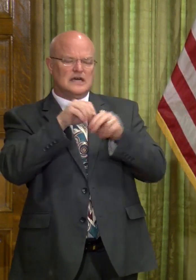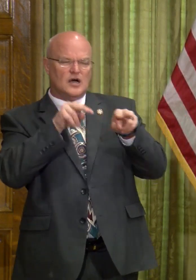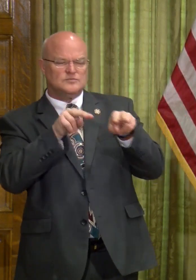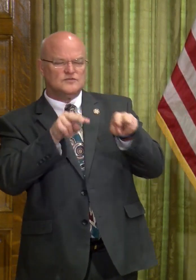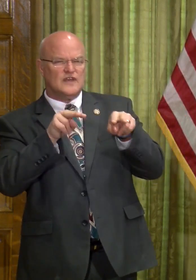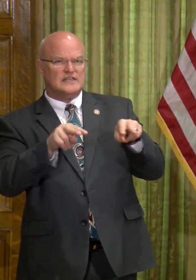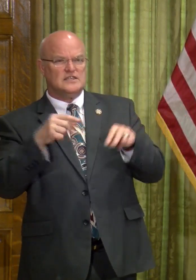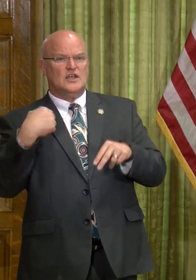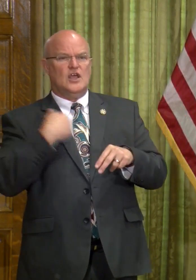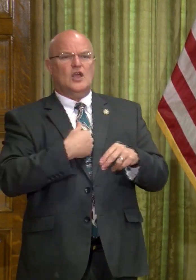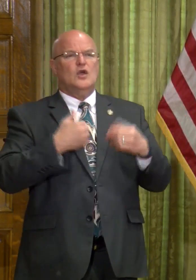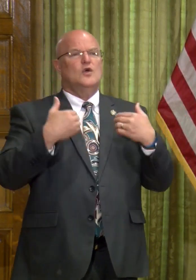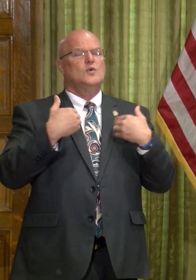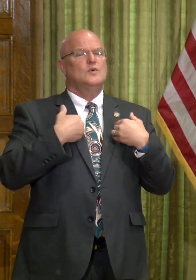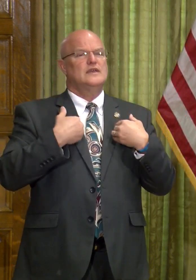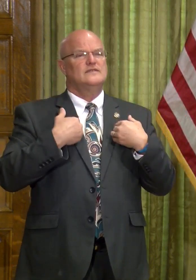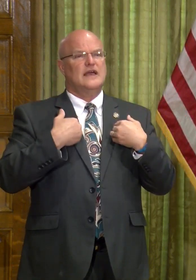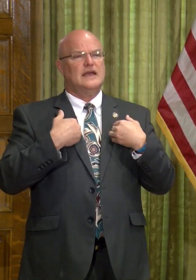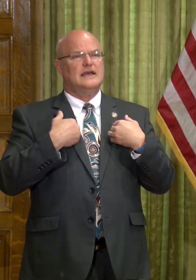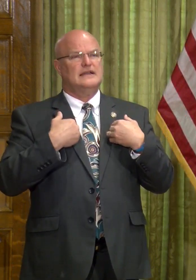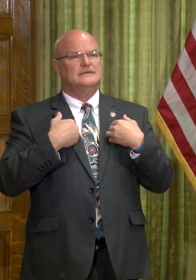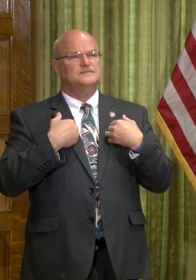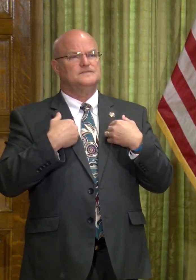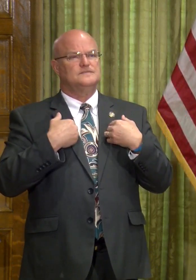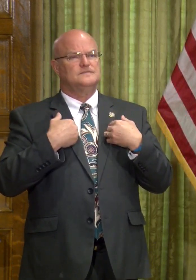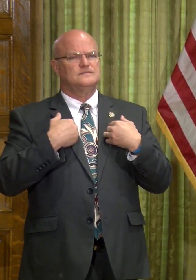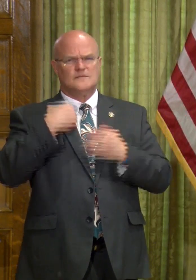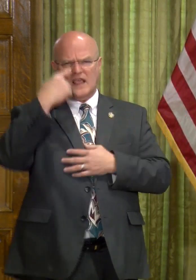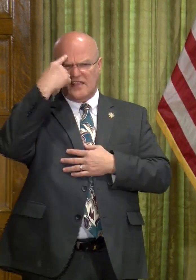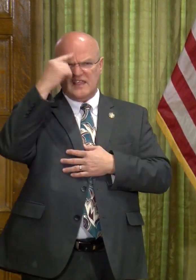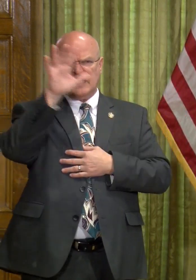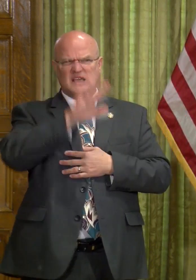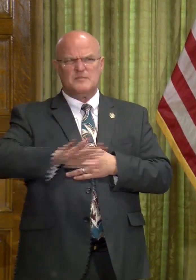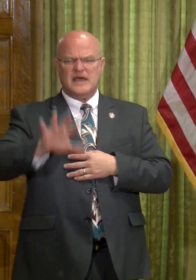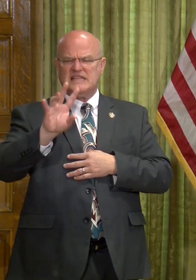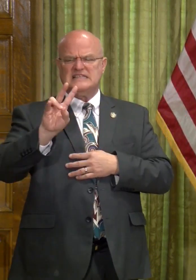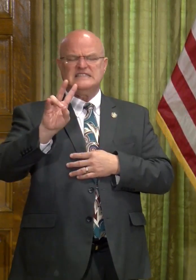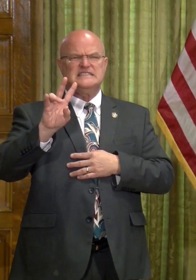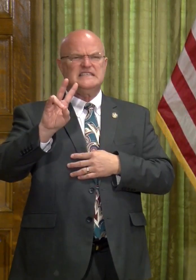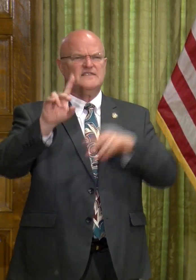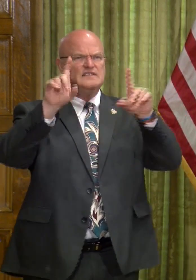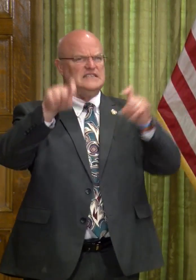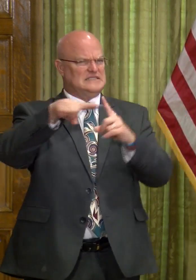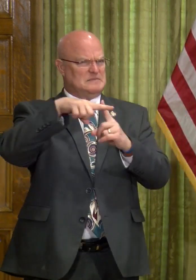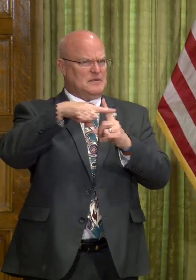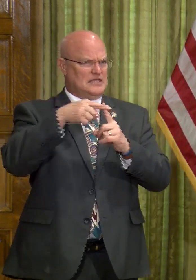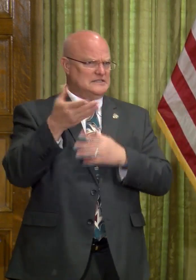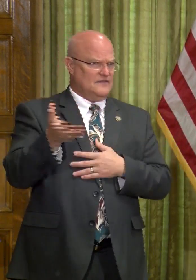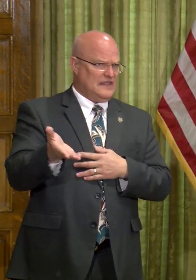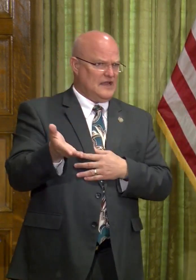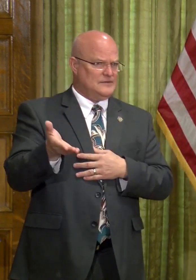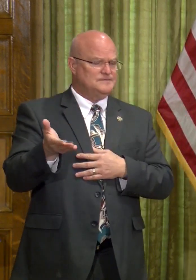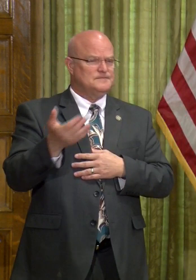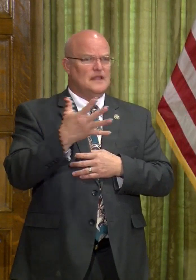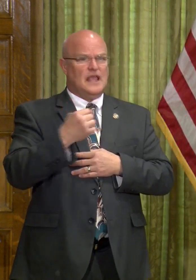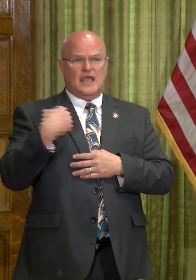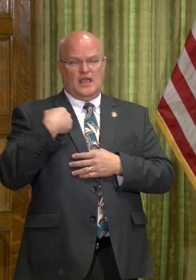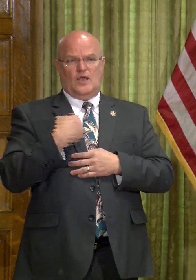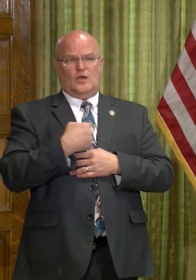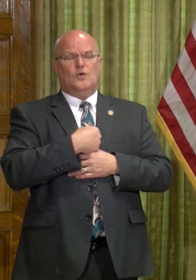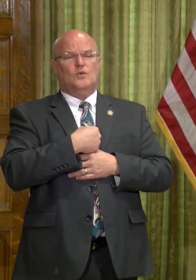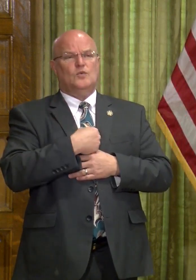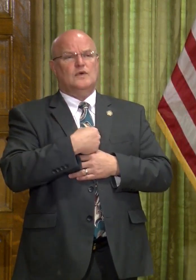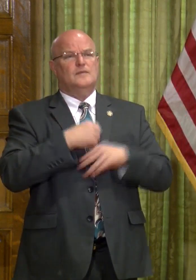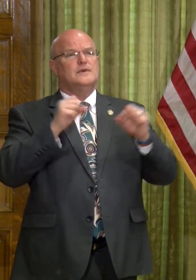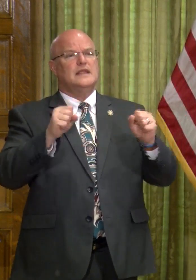And we had a, uh, uh, think it's about seven that tested positive there. And, uh, we've,